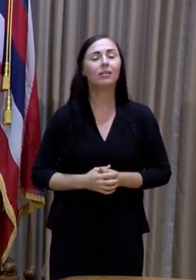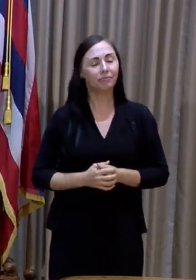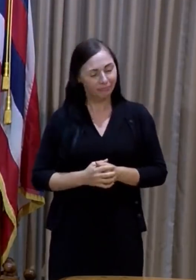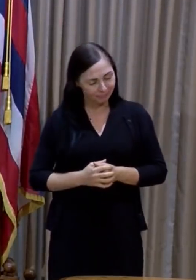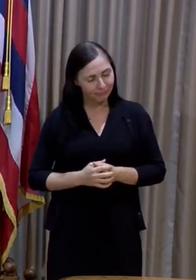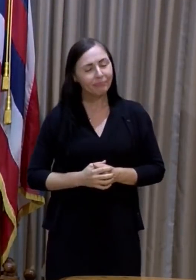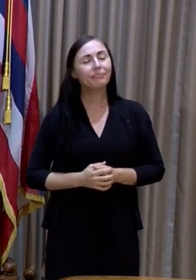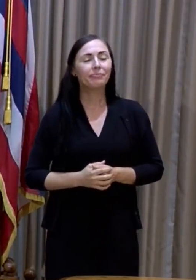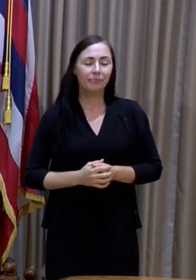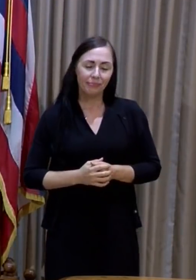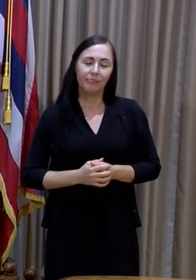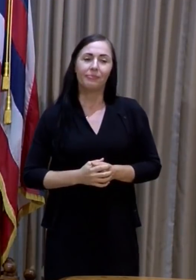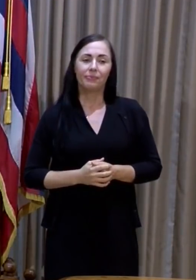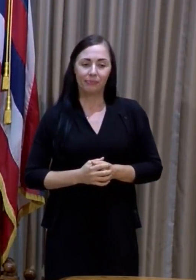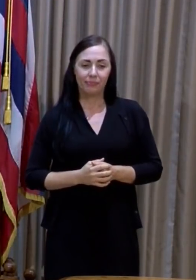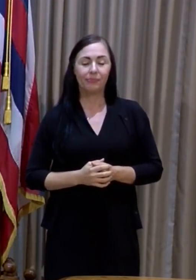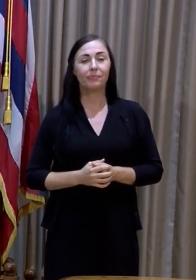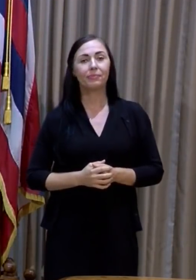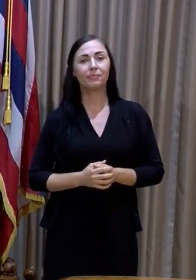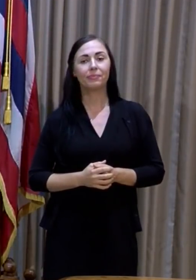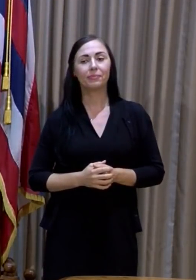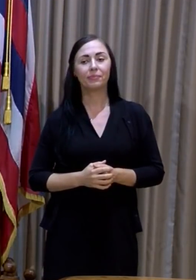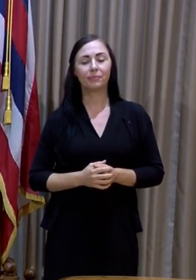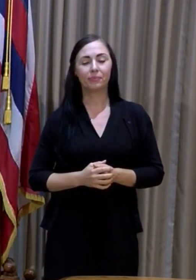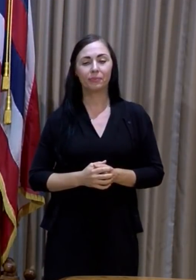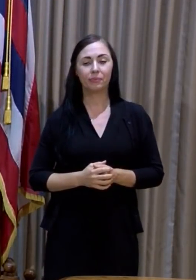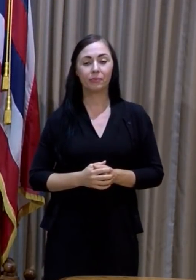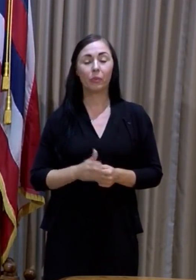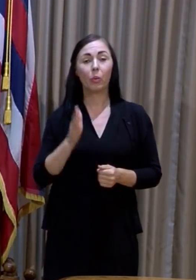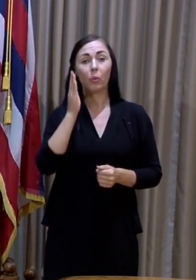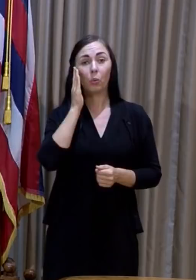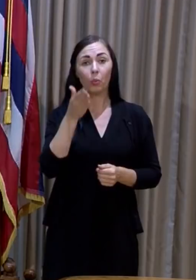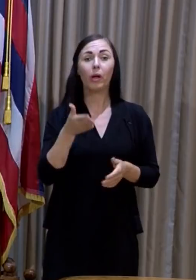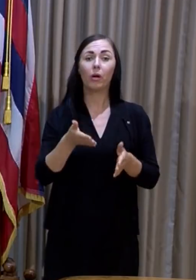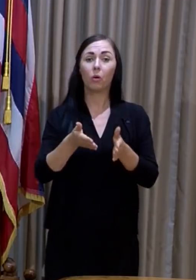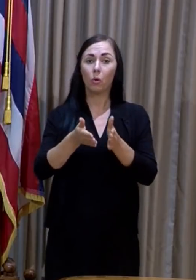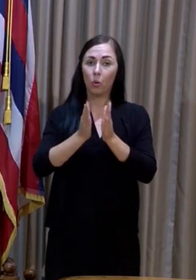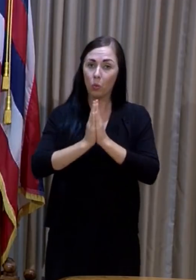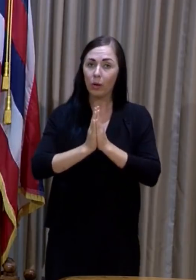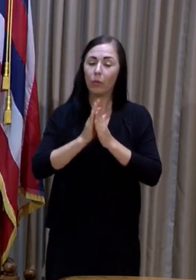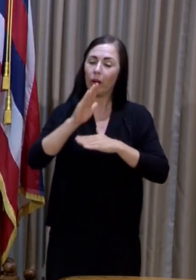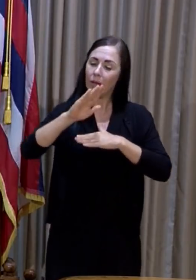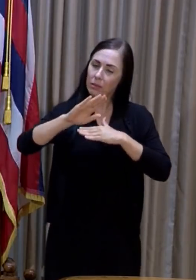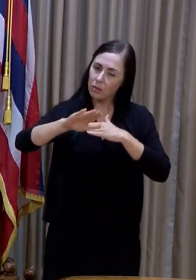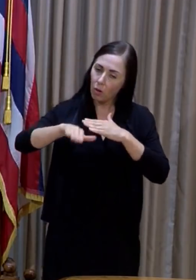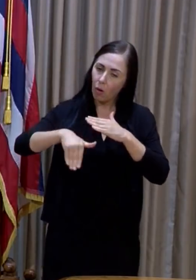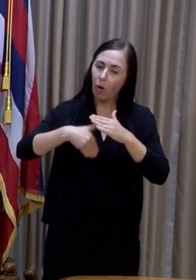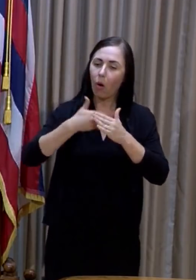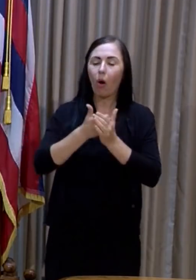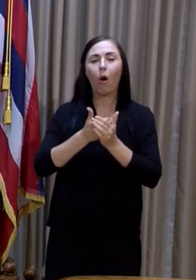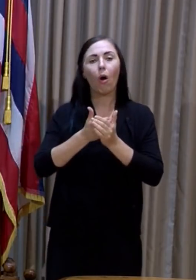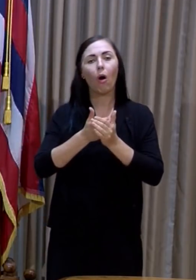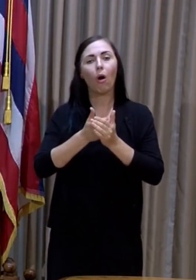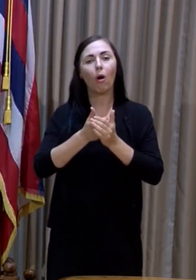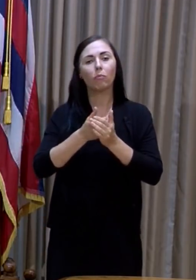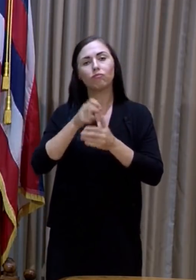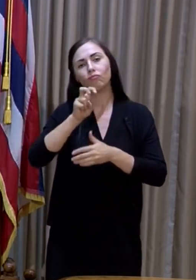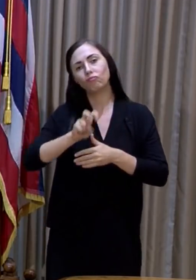You know, we are going to be requesting all of our travel partners to